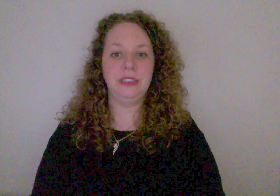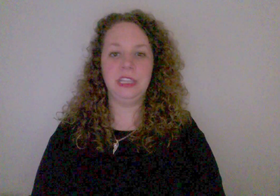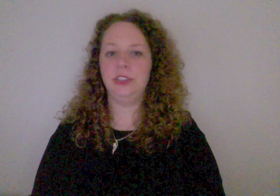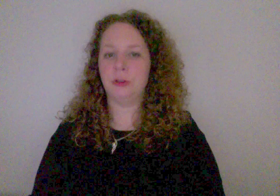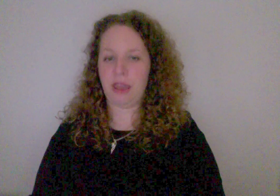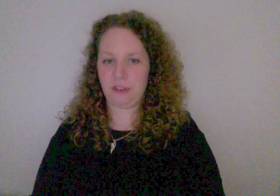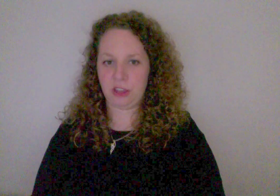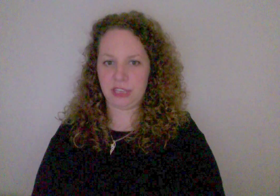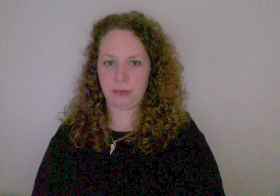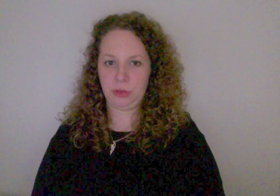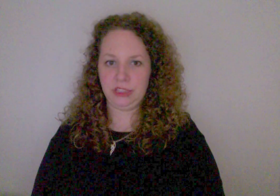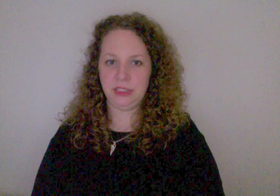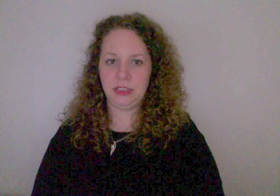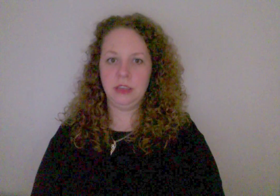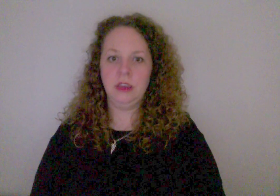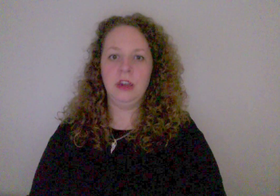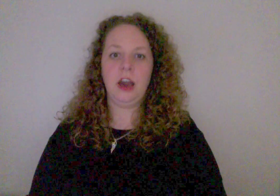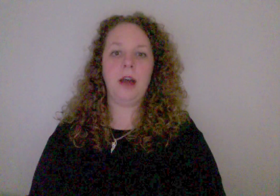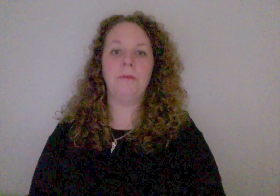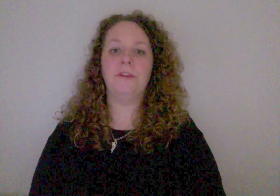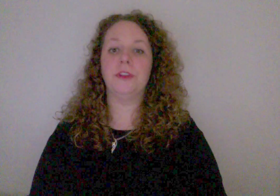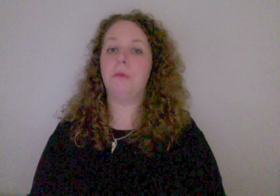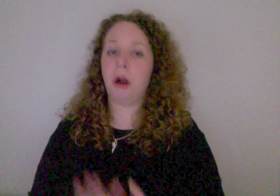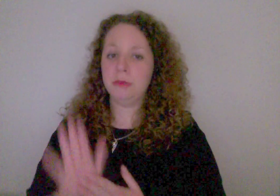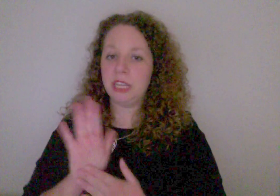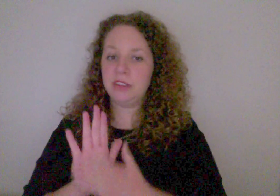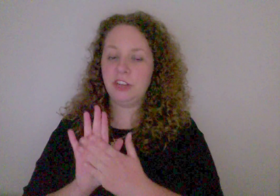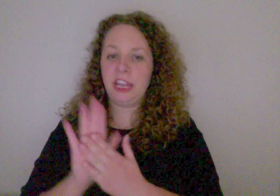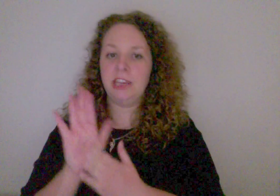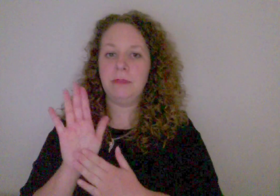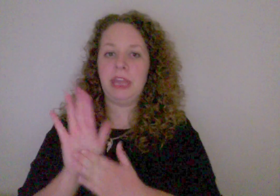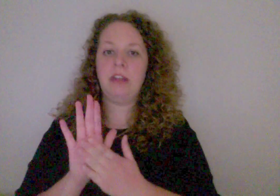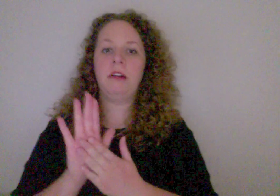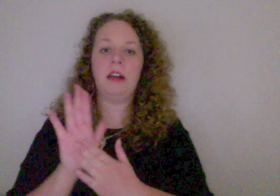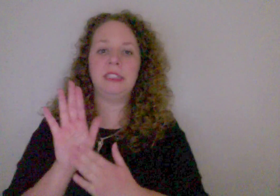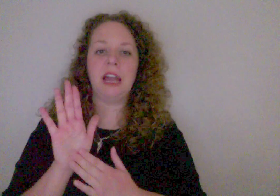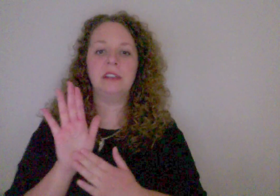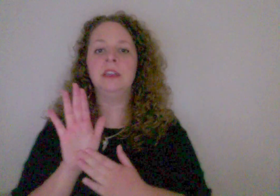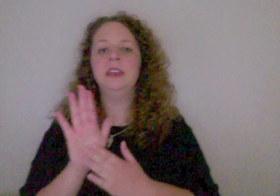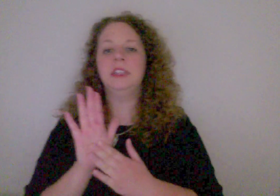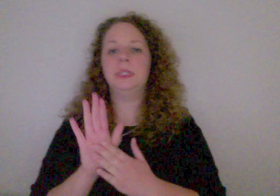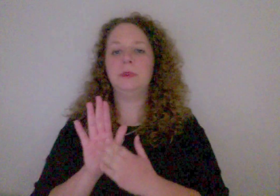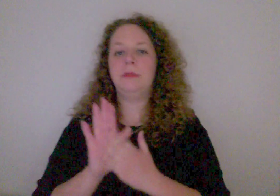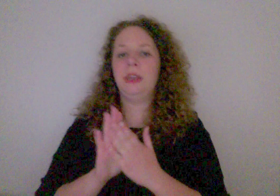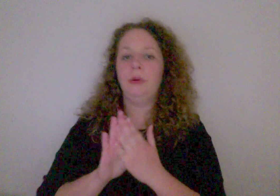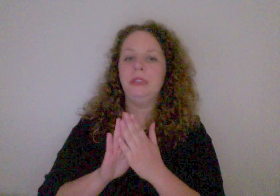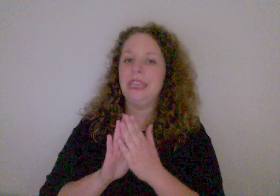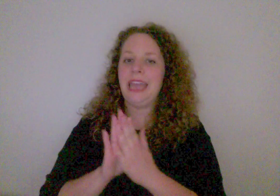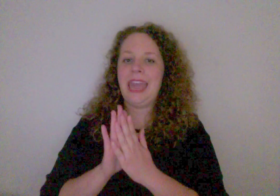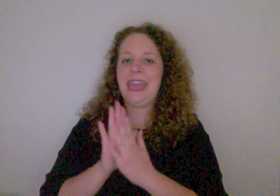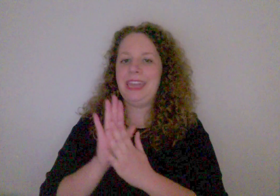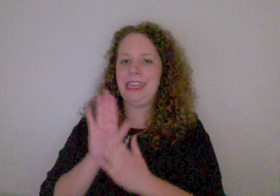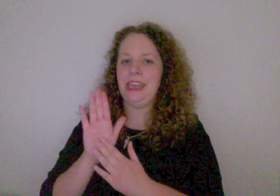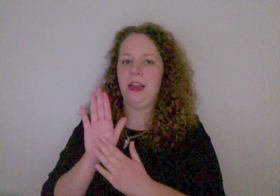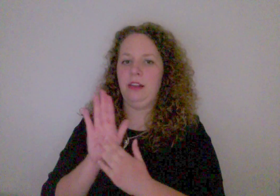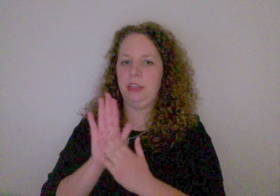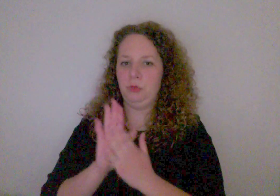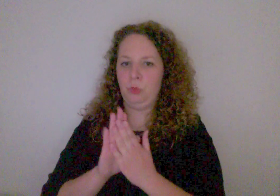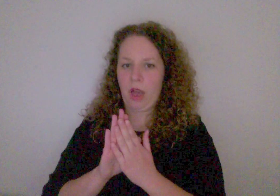Z don't have contact points. For the palm side of your hand making contact, this would be only A, E, L, and Y.